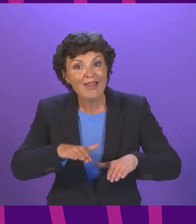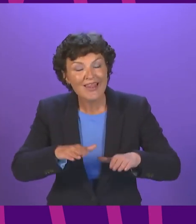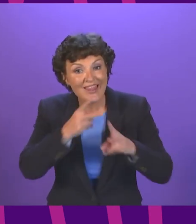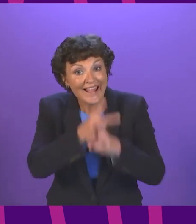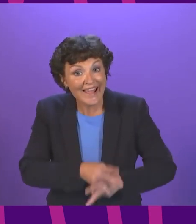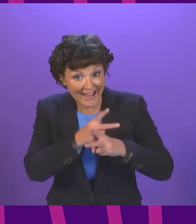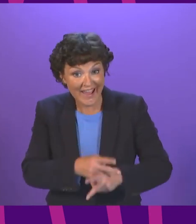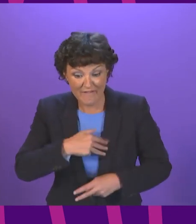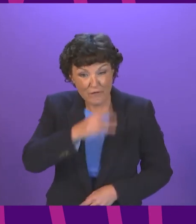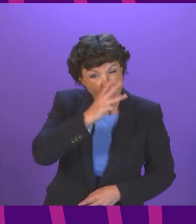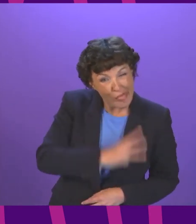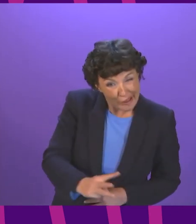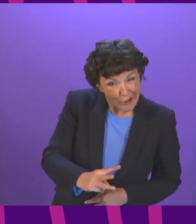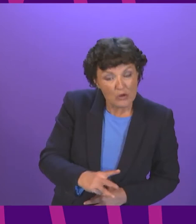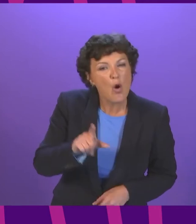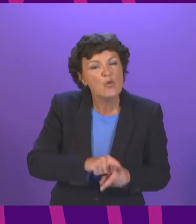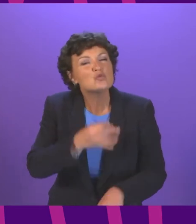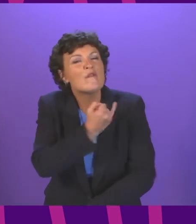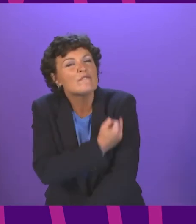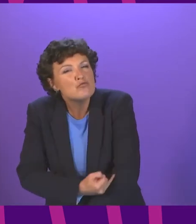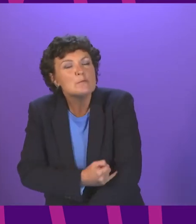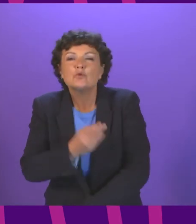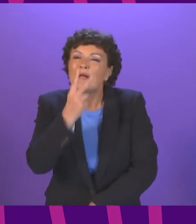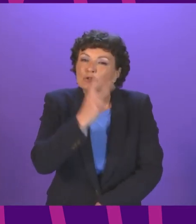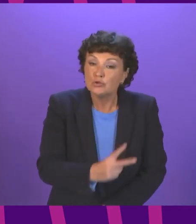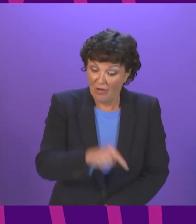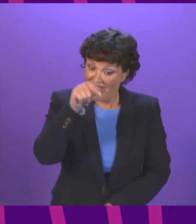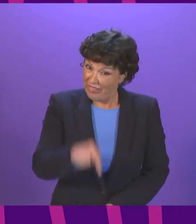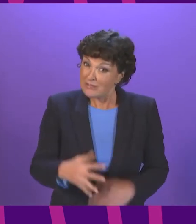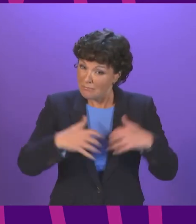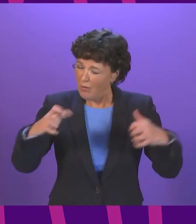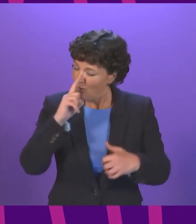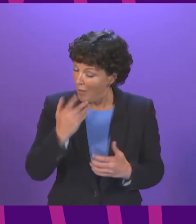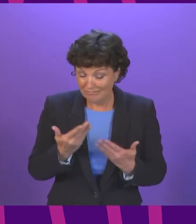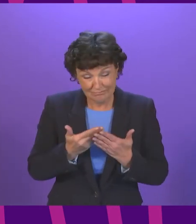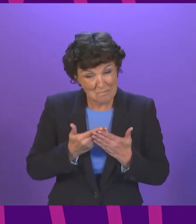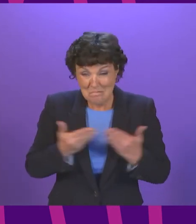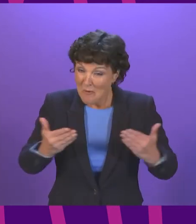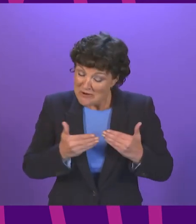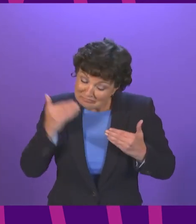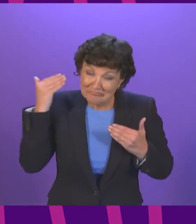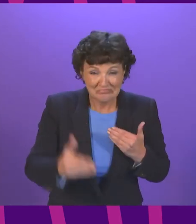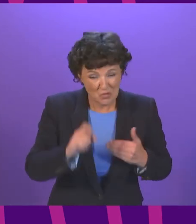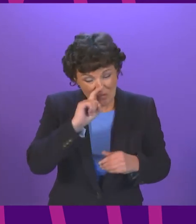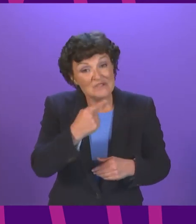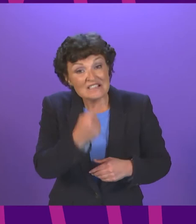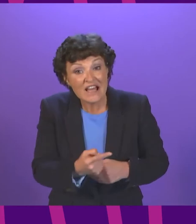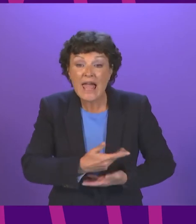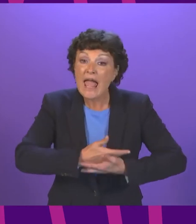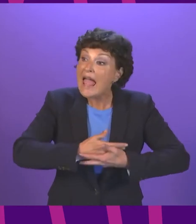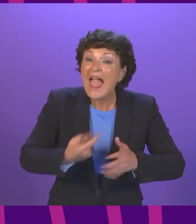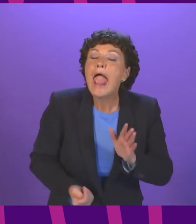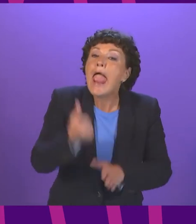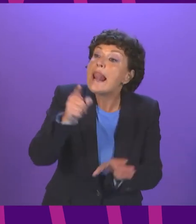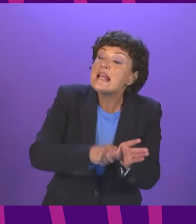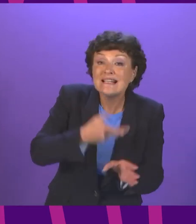-year-olds and vulnerable two-year-olds In this Parliament, we will go much further We will extend entitlement to funded early